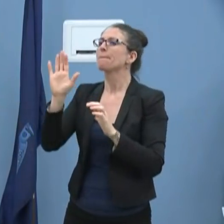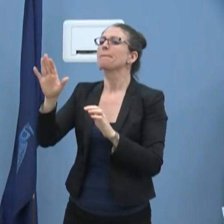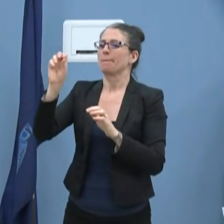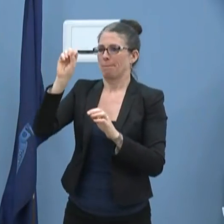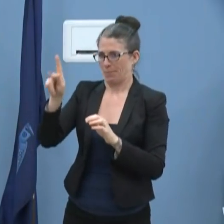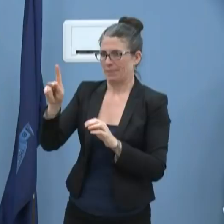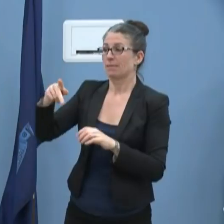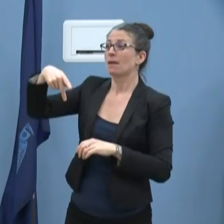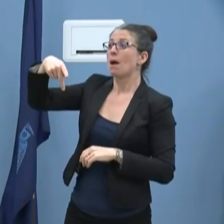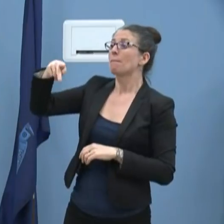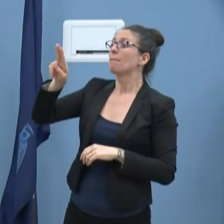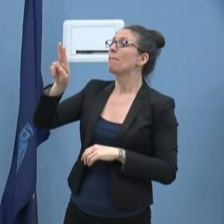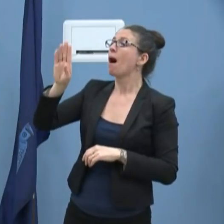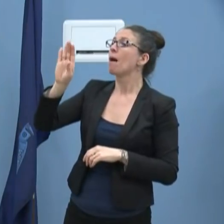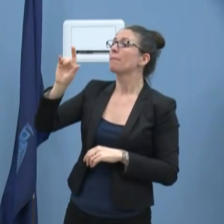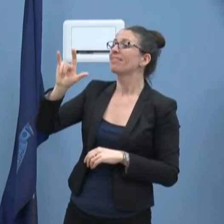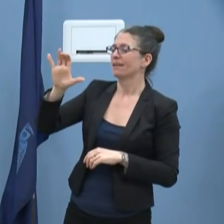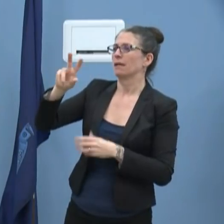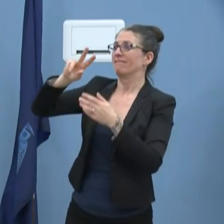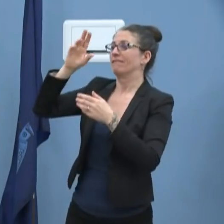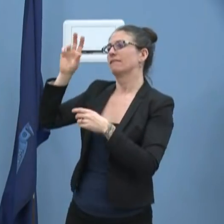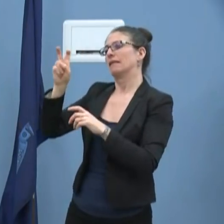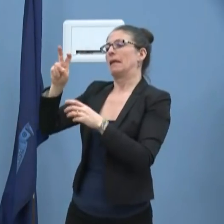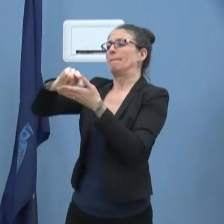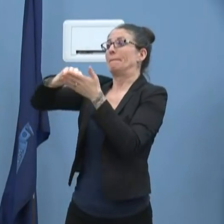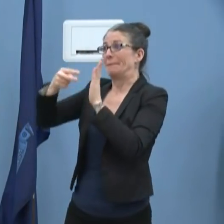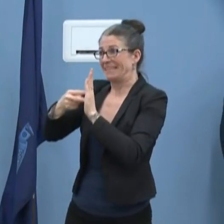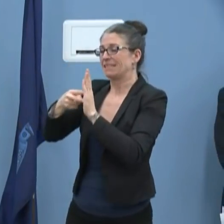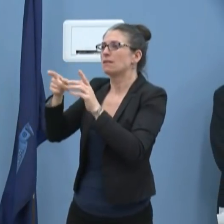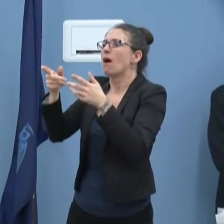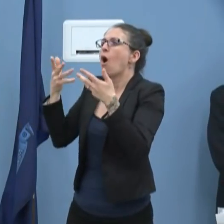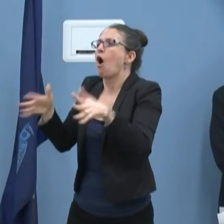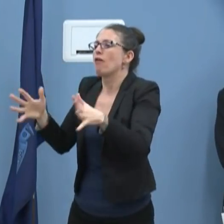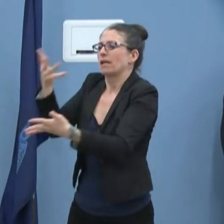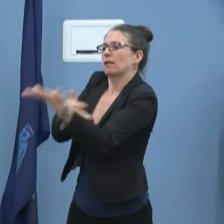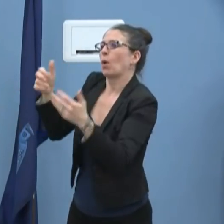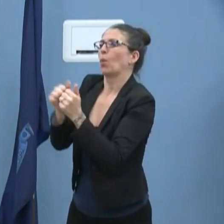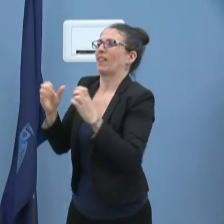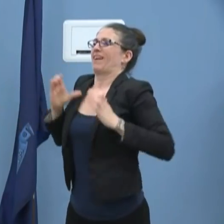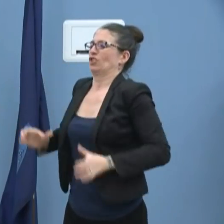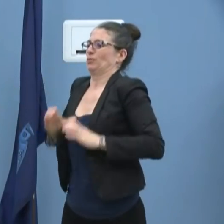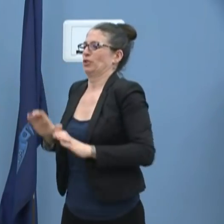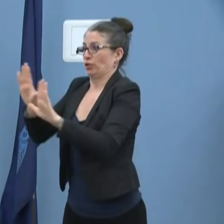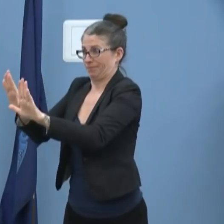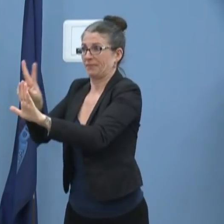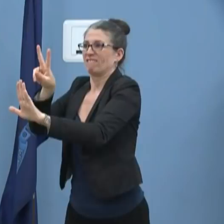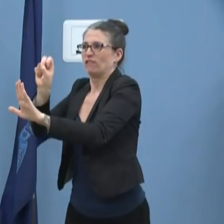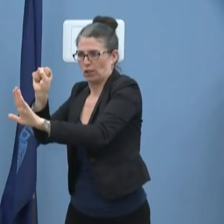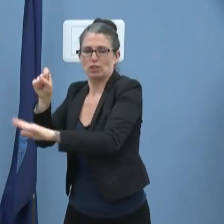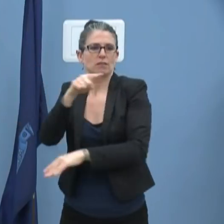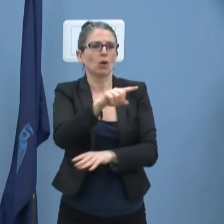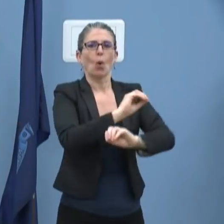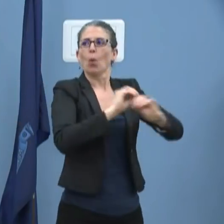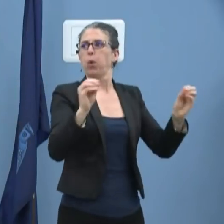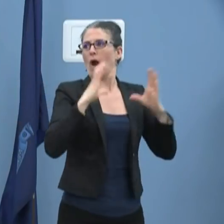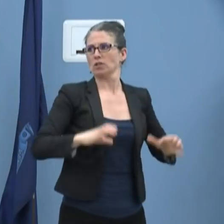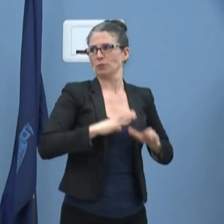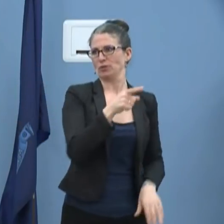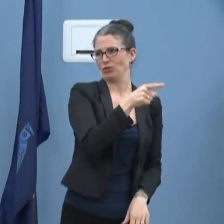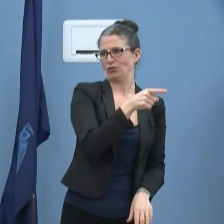question? Yeah. Okay. One more, perhaps? Governor Millicent, has Maine Revenue Services or